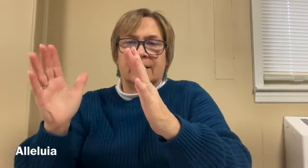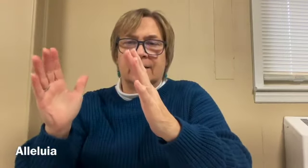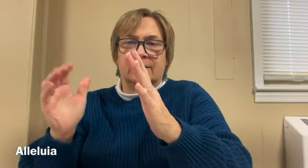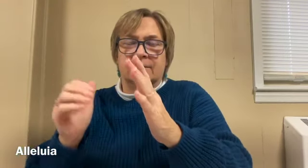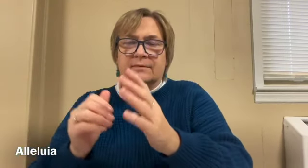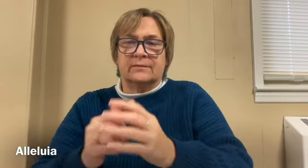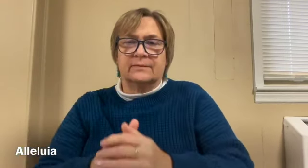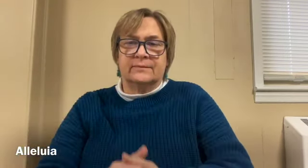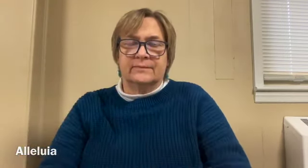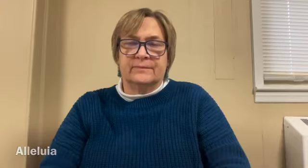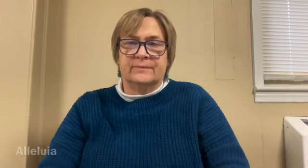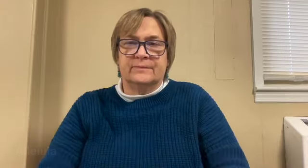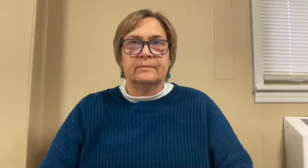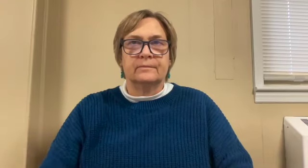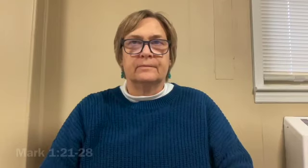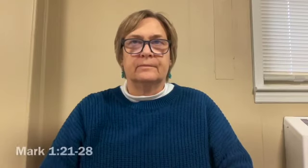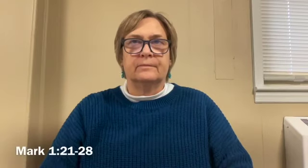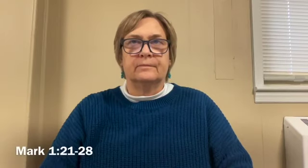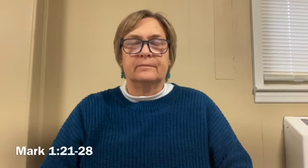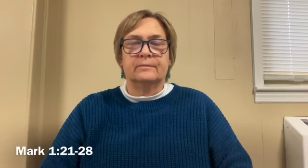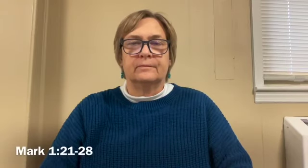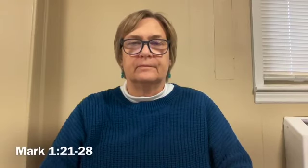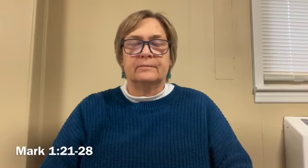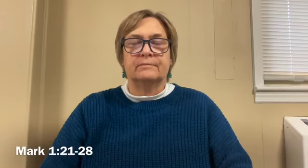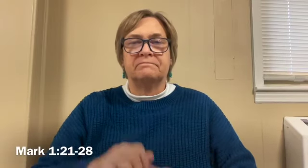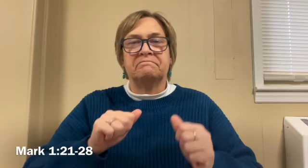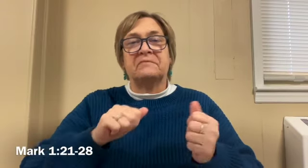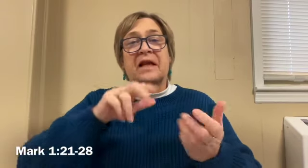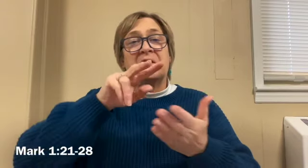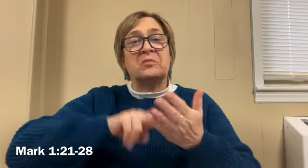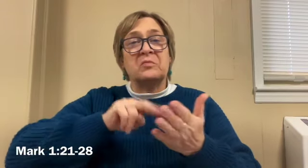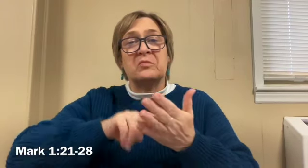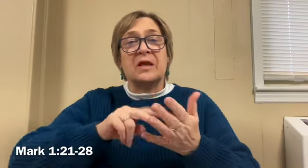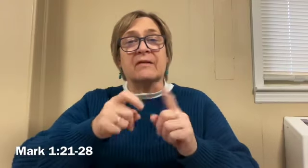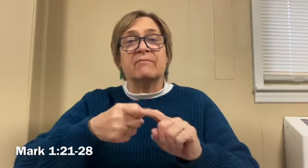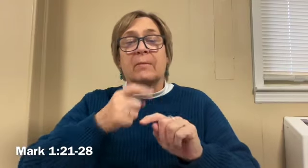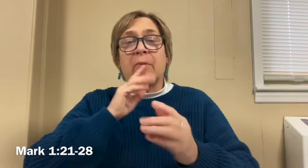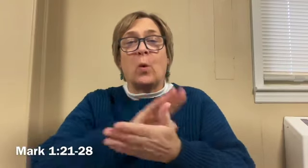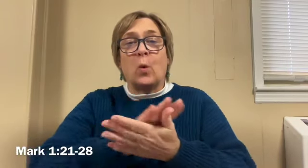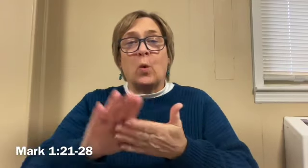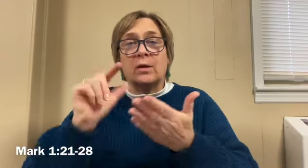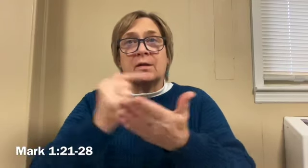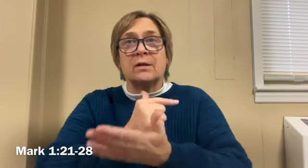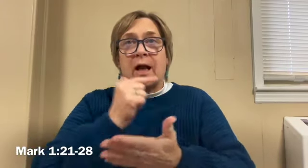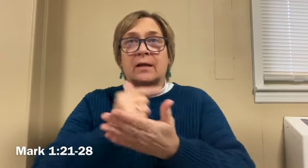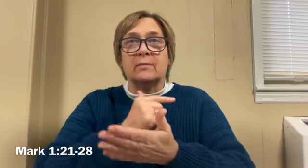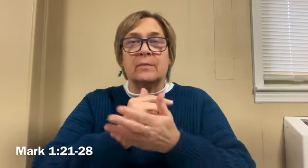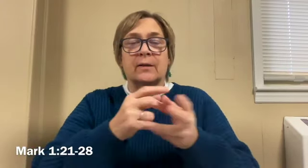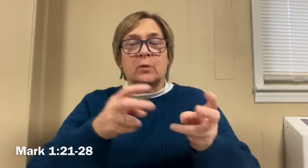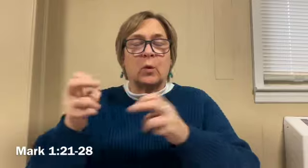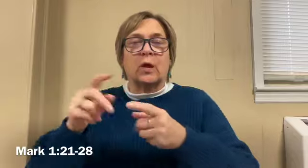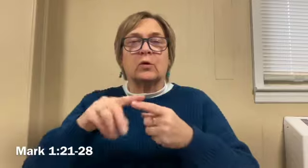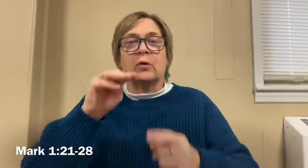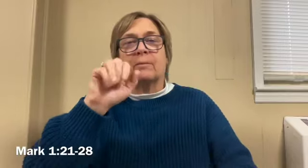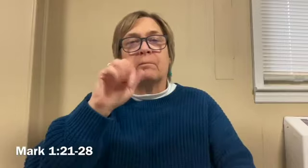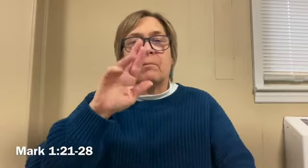alleluia alleluia a reading from the holy gospel according